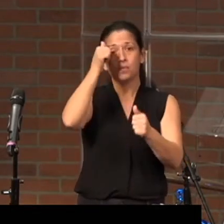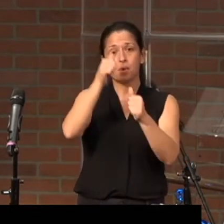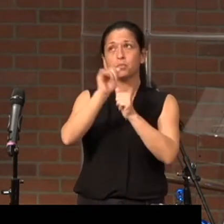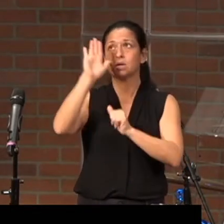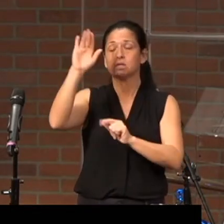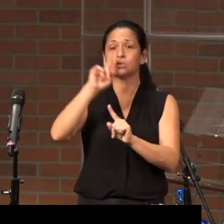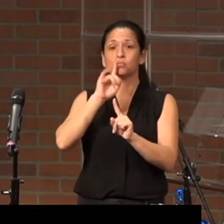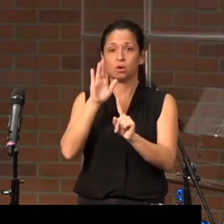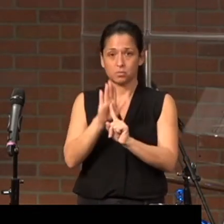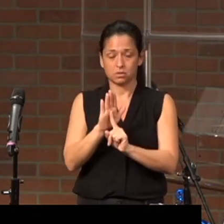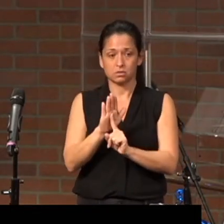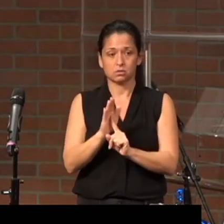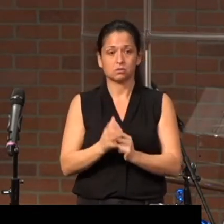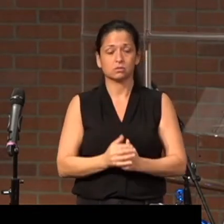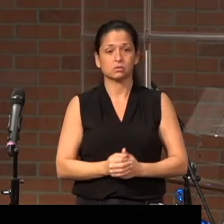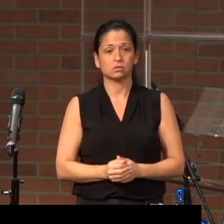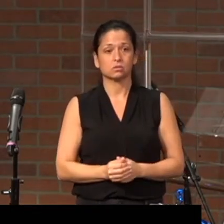promises.